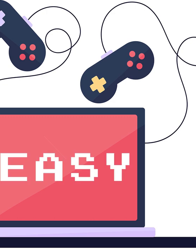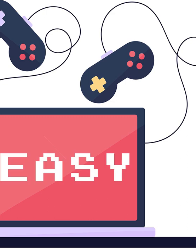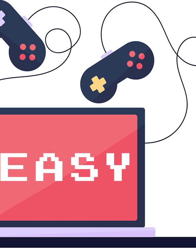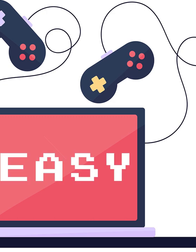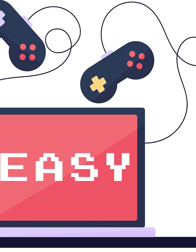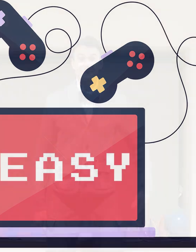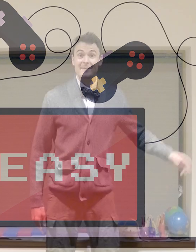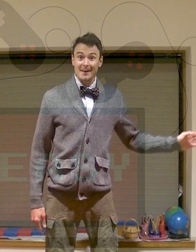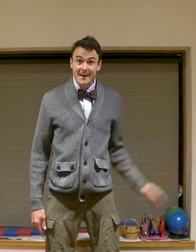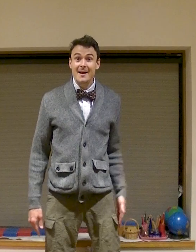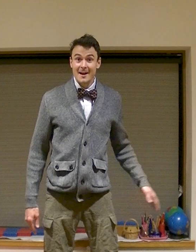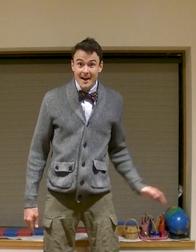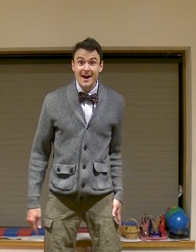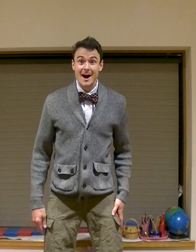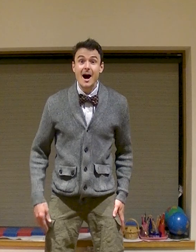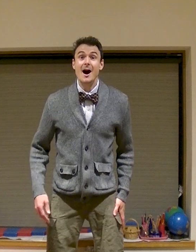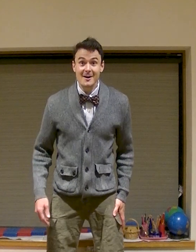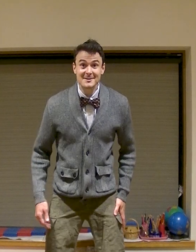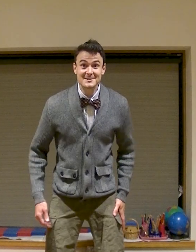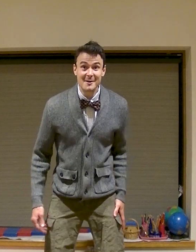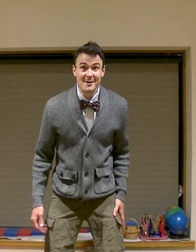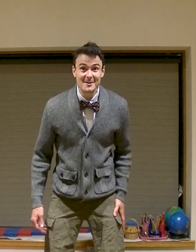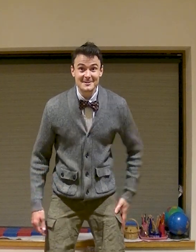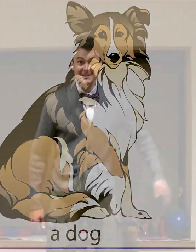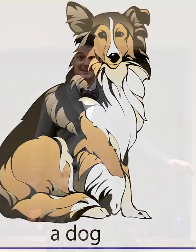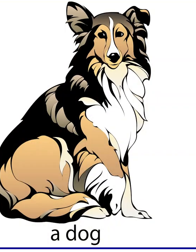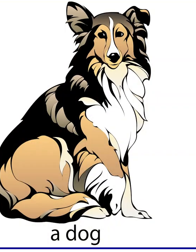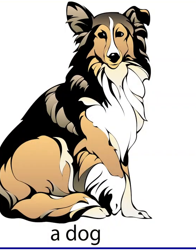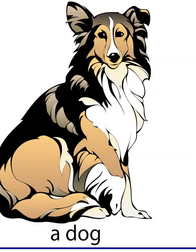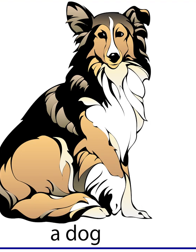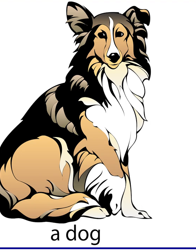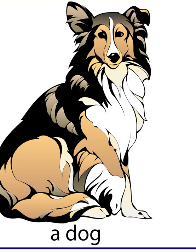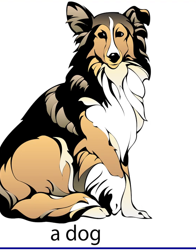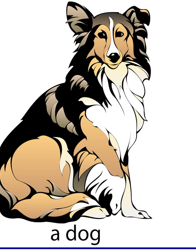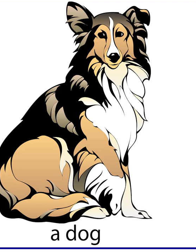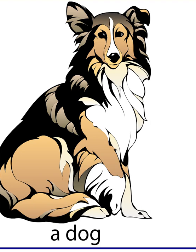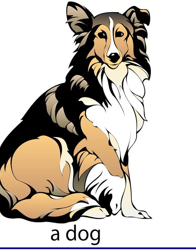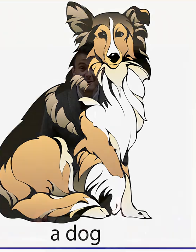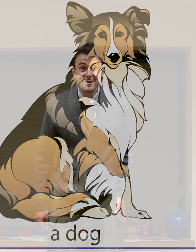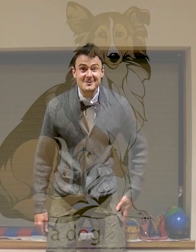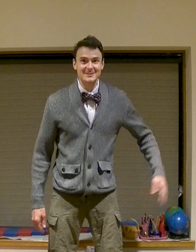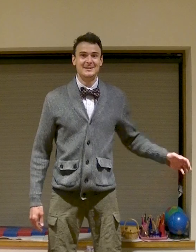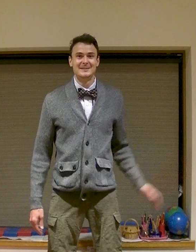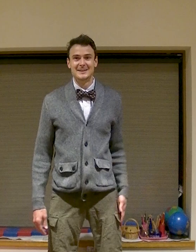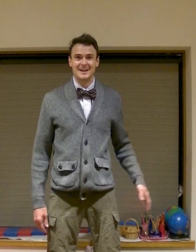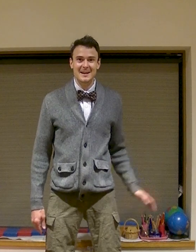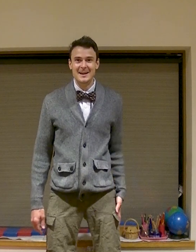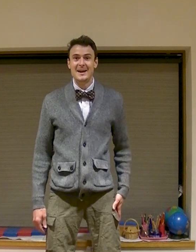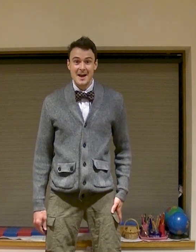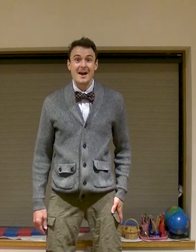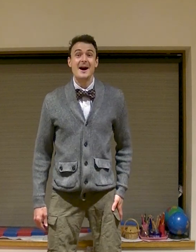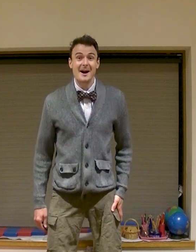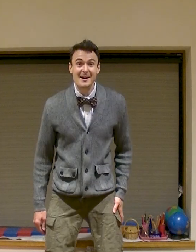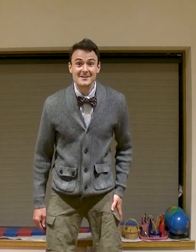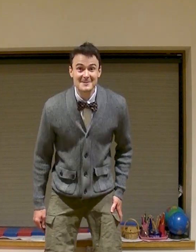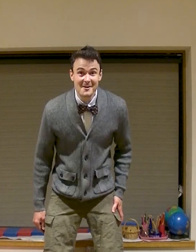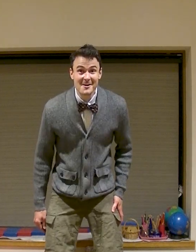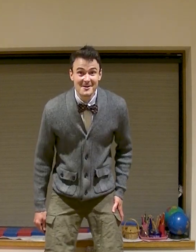a dog a dog a dog